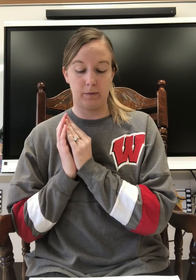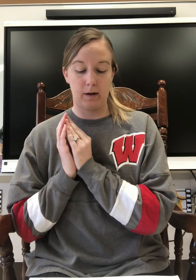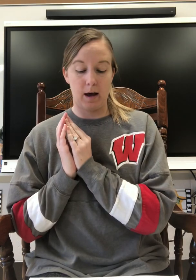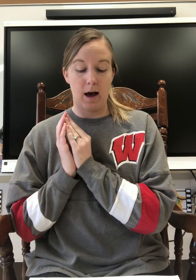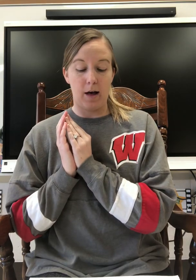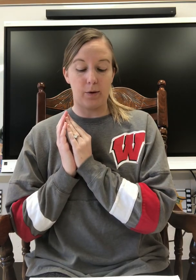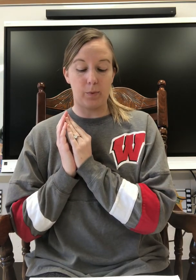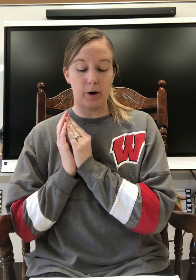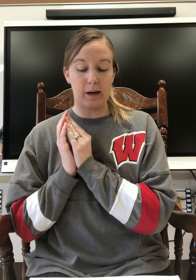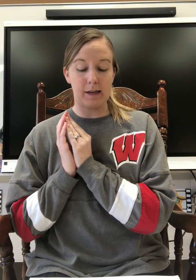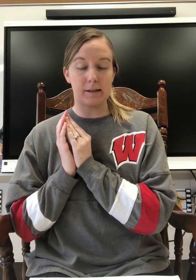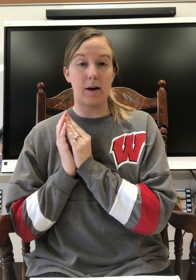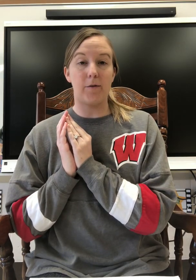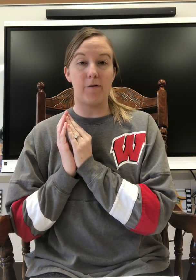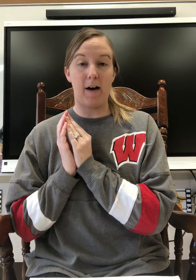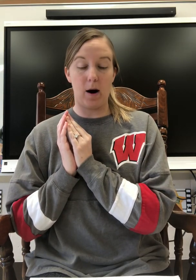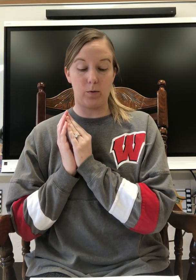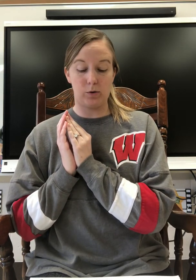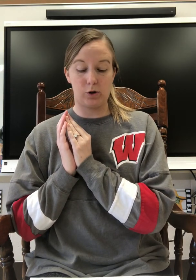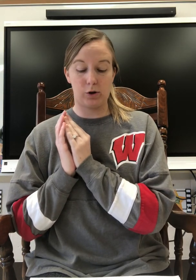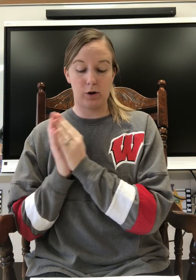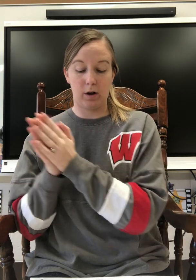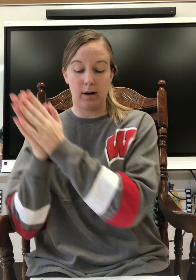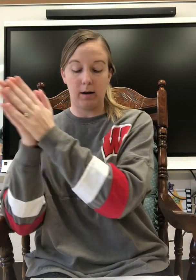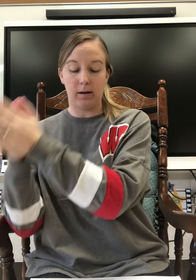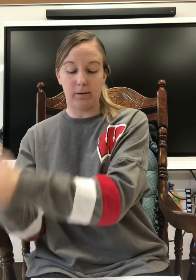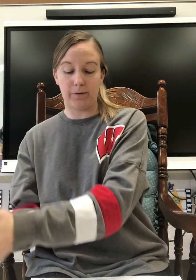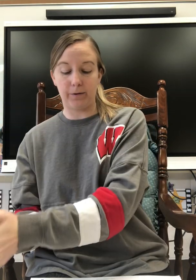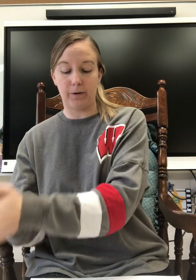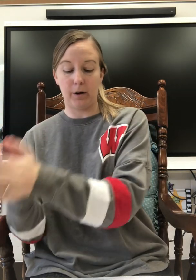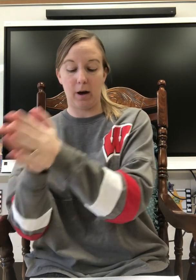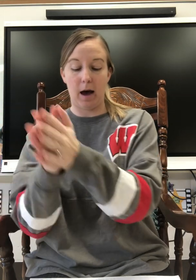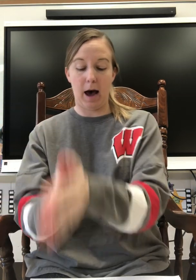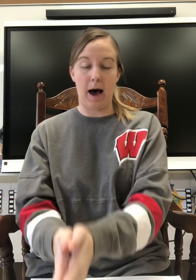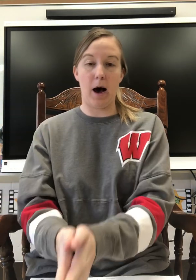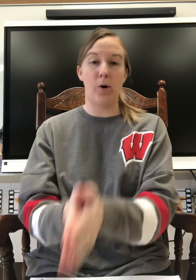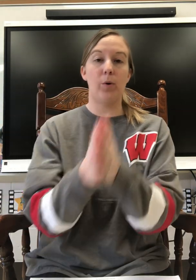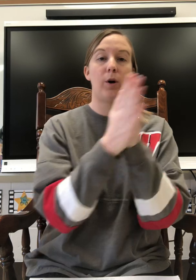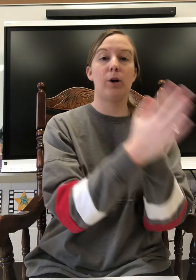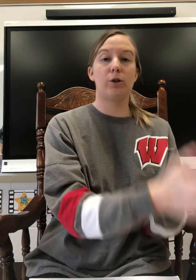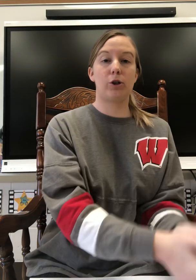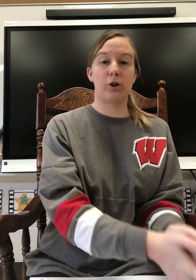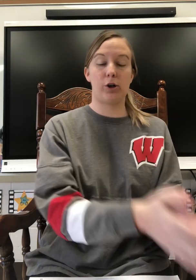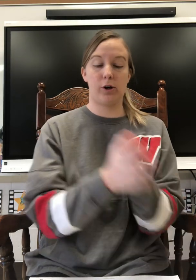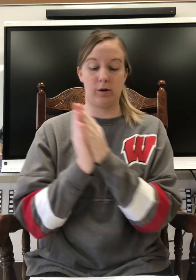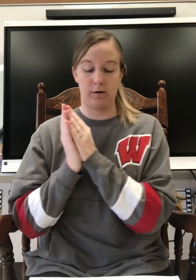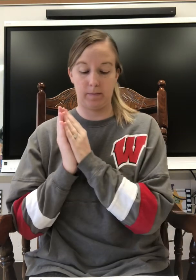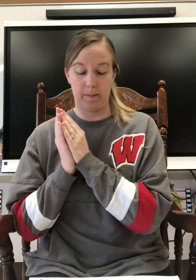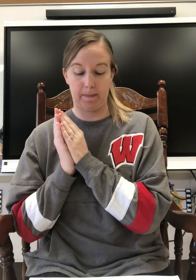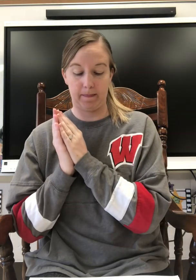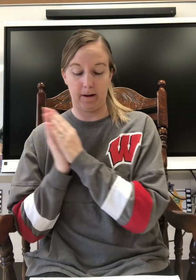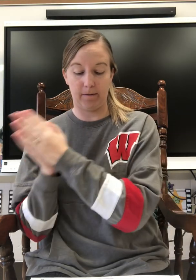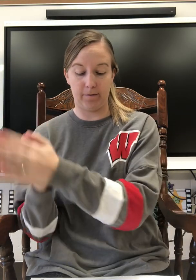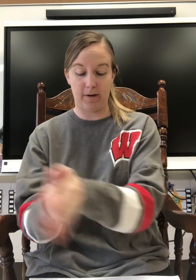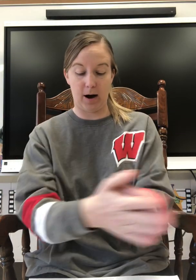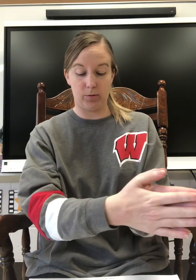The word is vouch. V, ow, tch. Vouch.